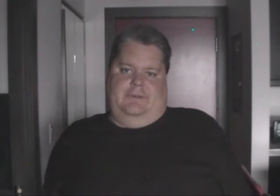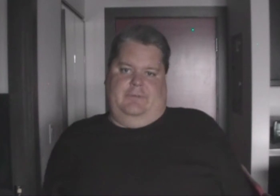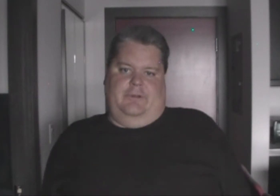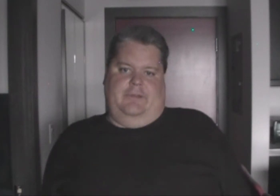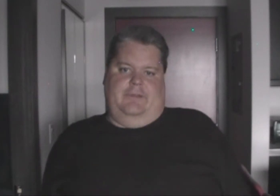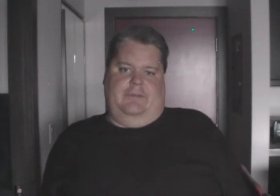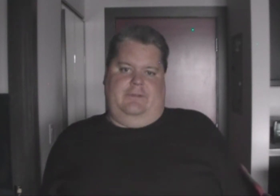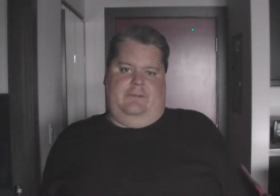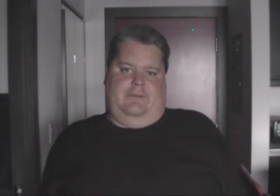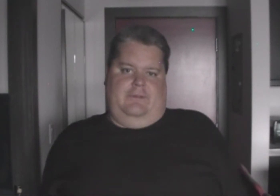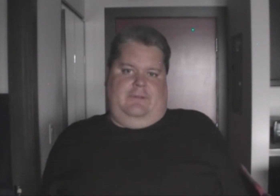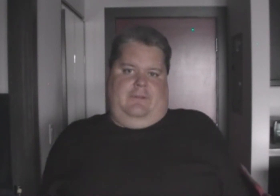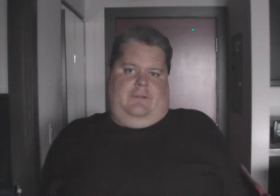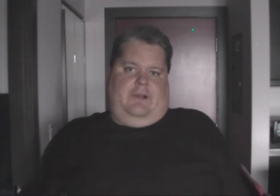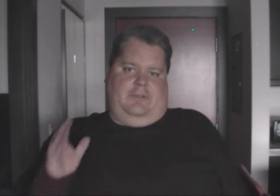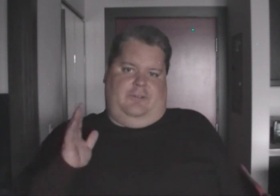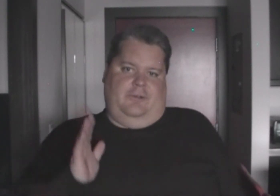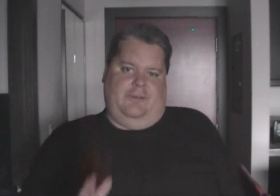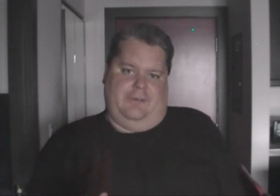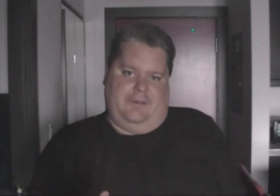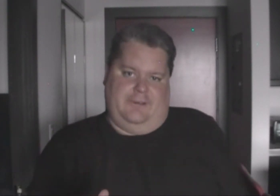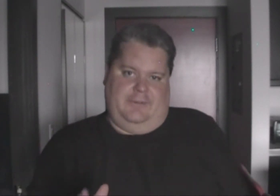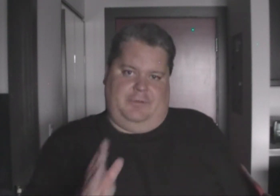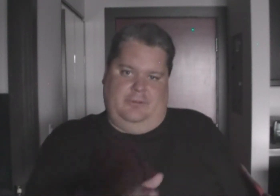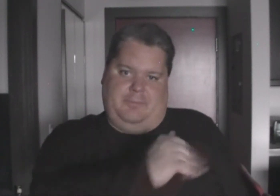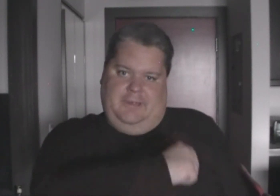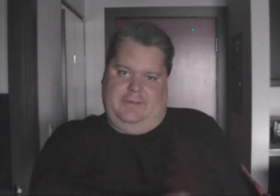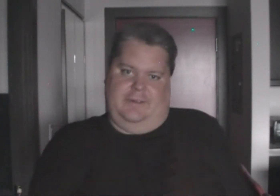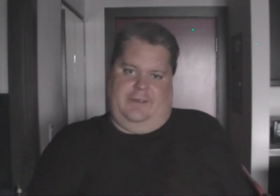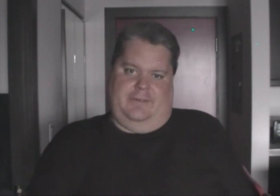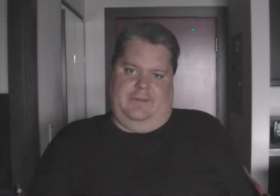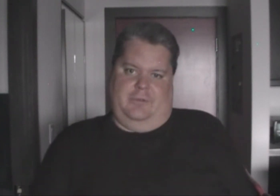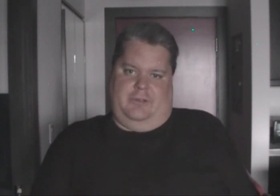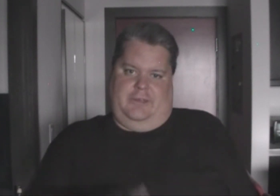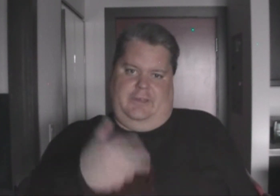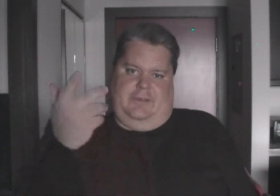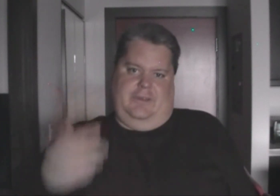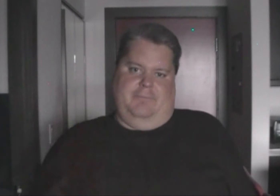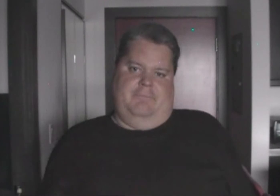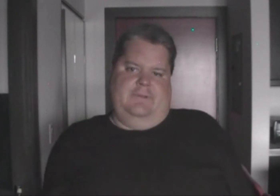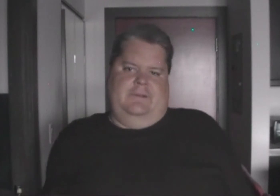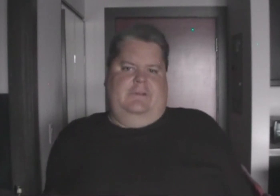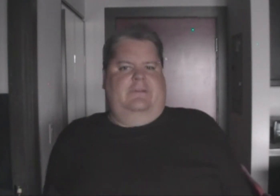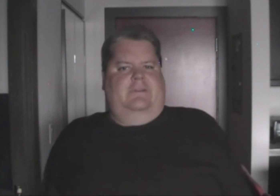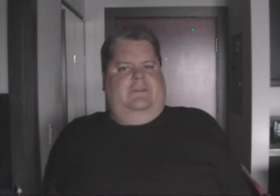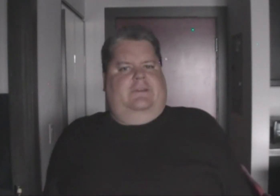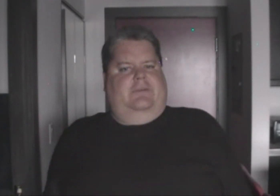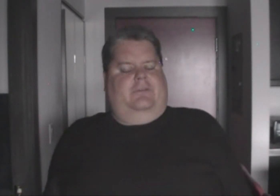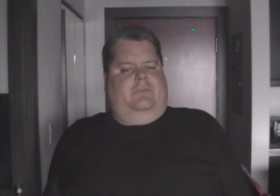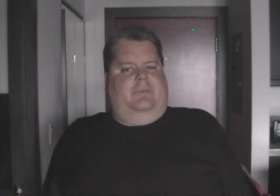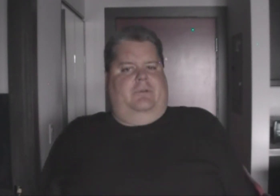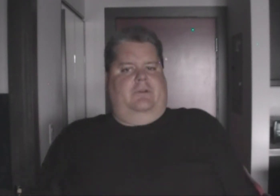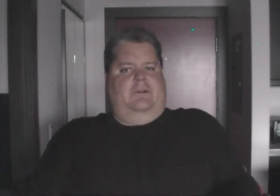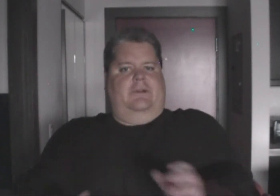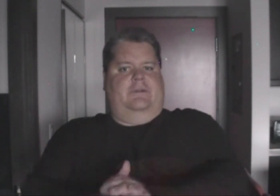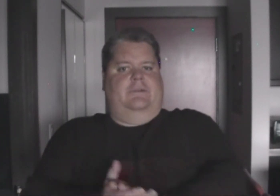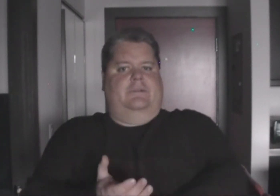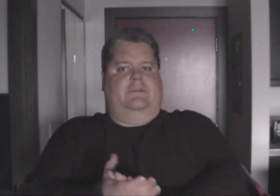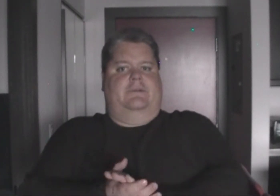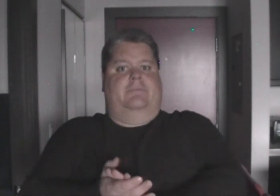avoid not shooting the good guy, but shoot the bad guy, and then there was a can game. I also remember, uh, you know,